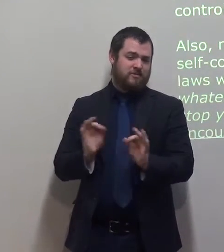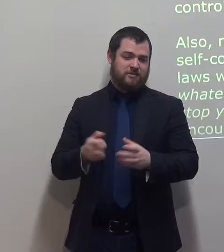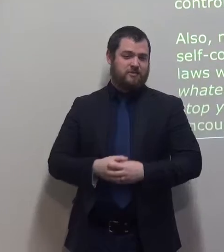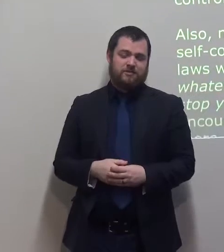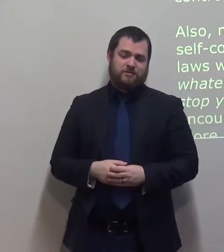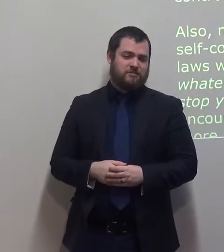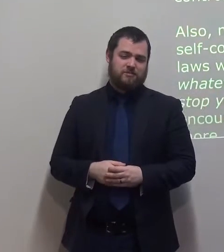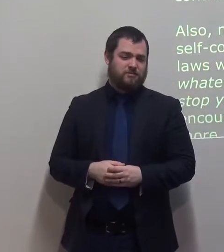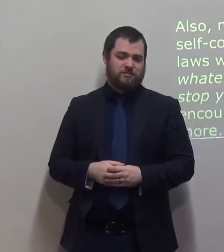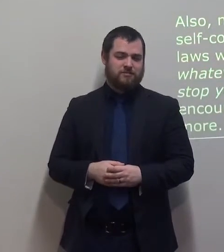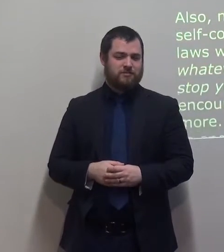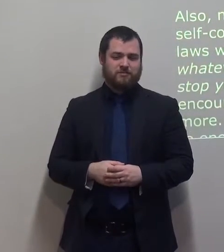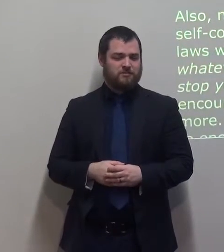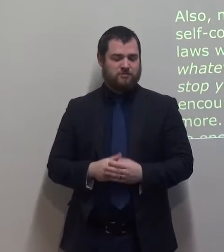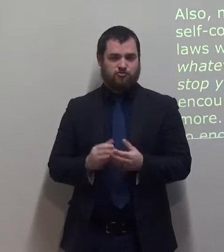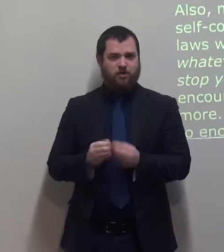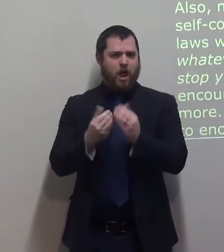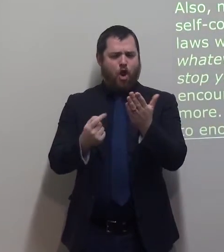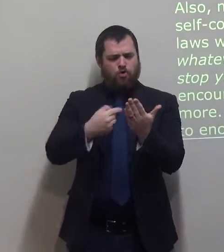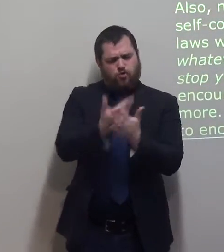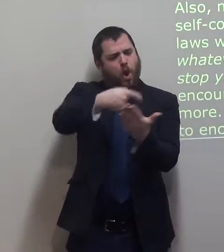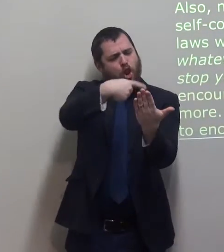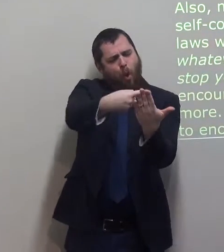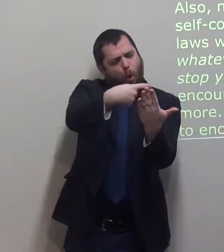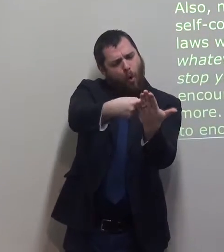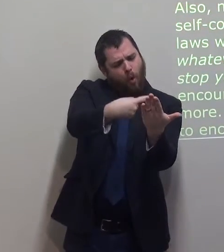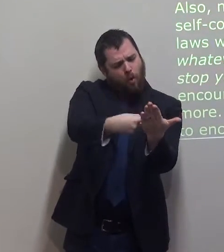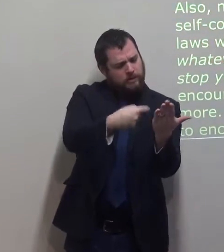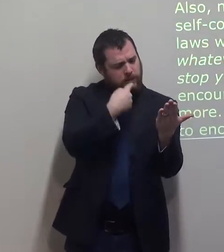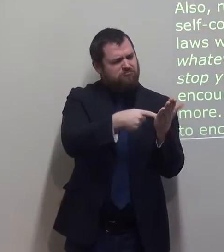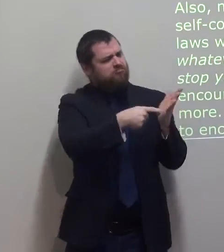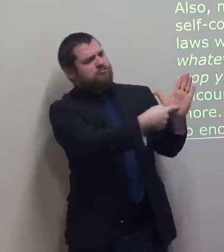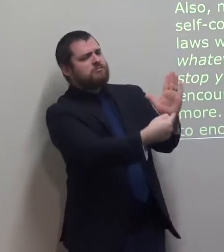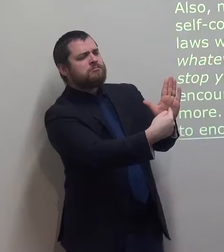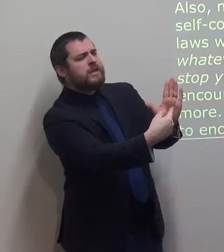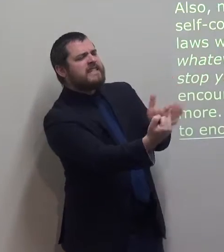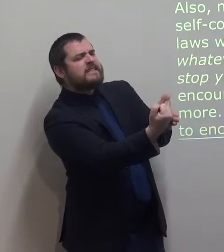They make many new laws which say, quote, sin is okay. Do what have you like.